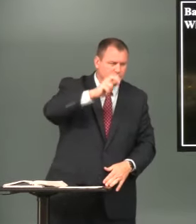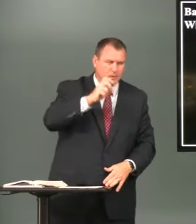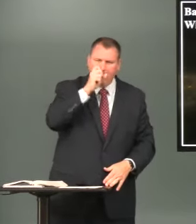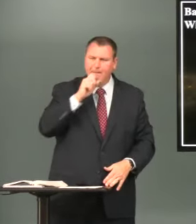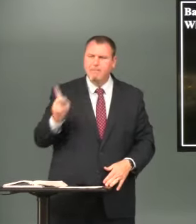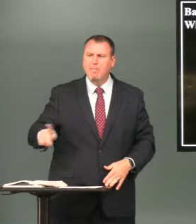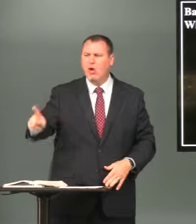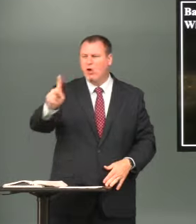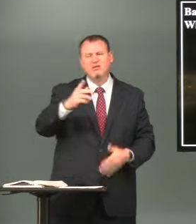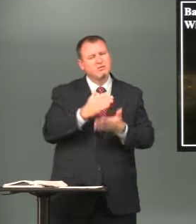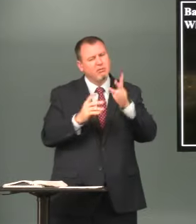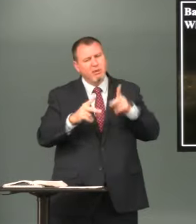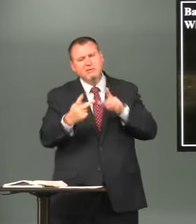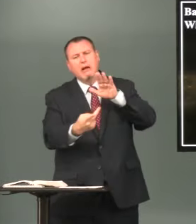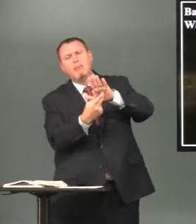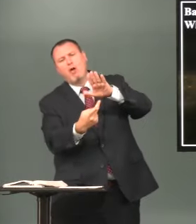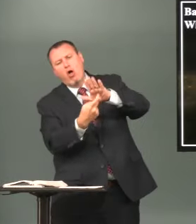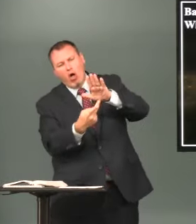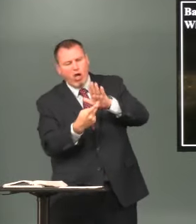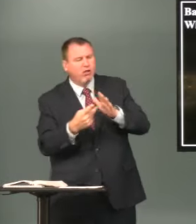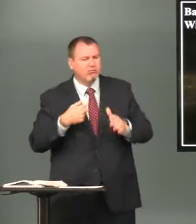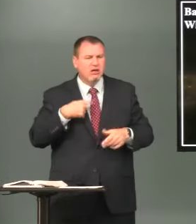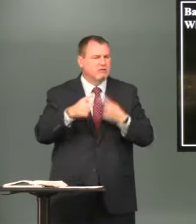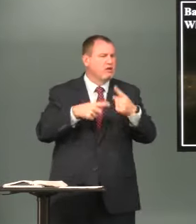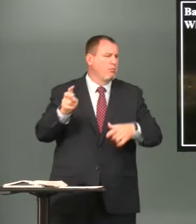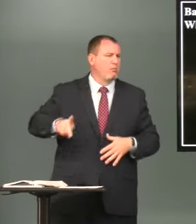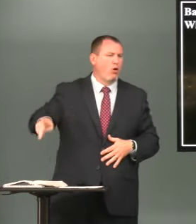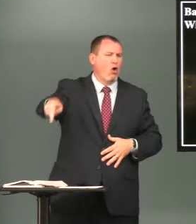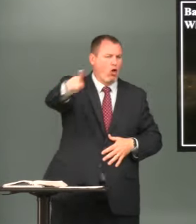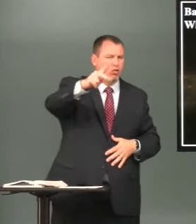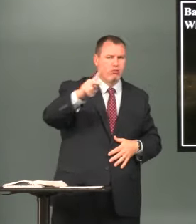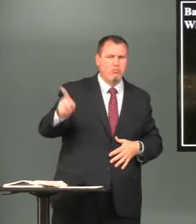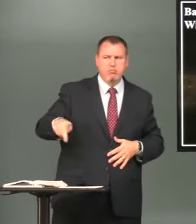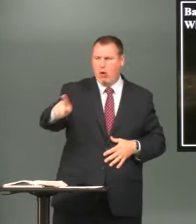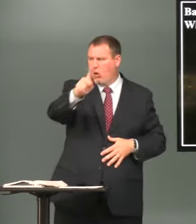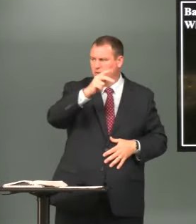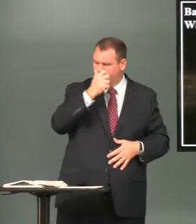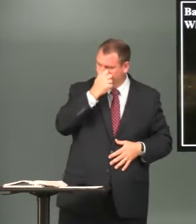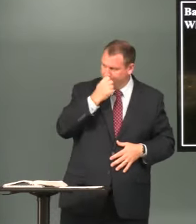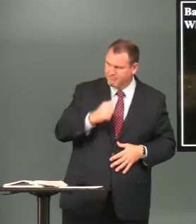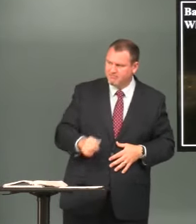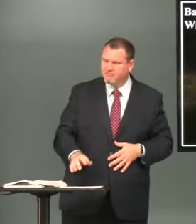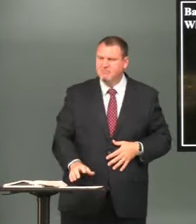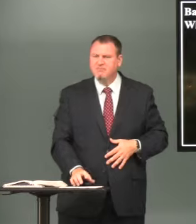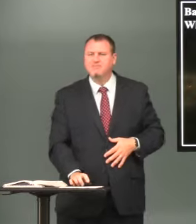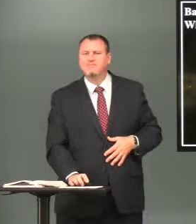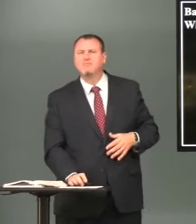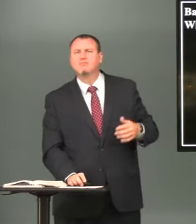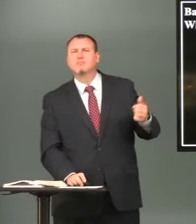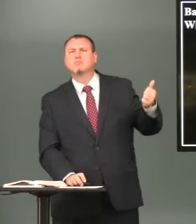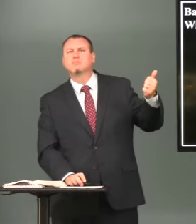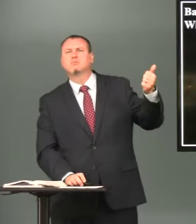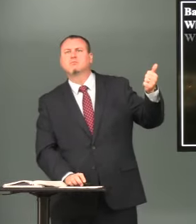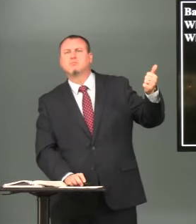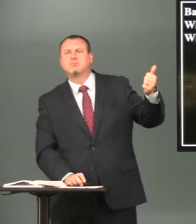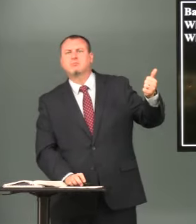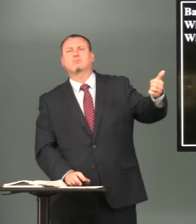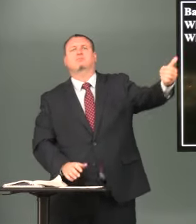and this is his name sign because he traveled some will say use this sign but i prefer to use paul as in traveling